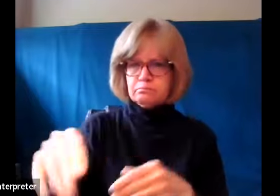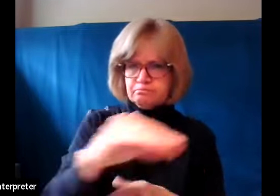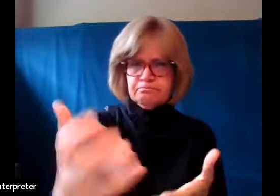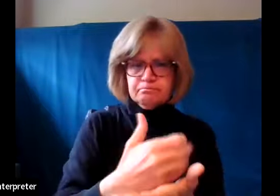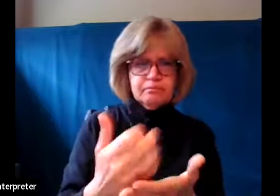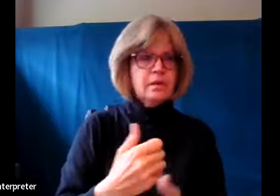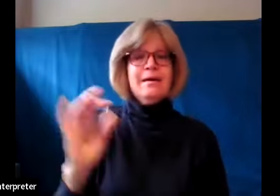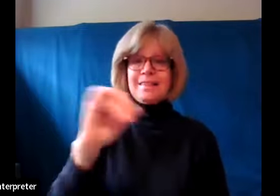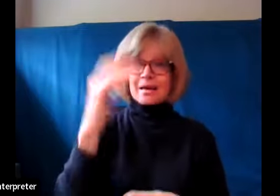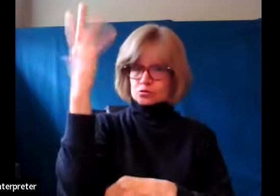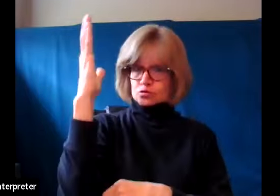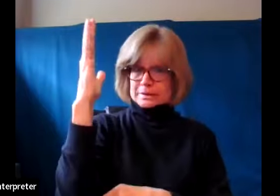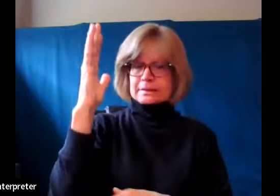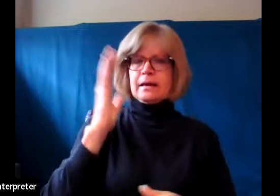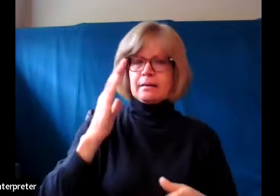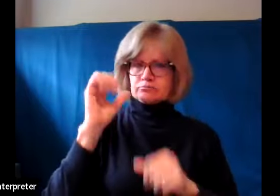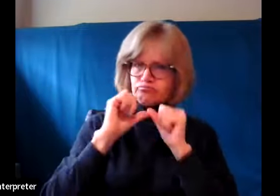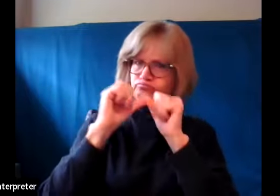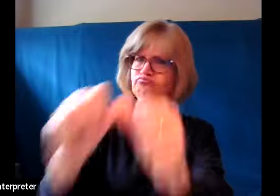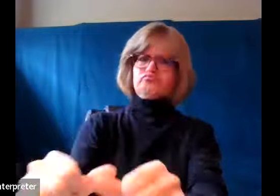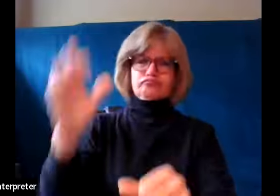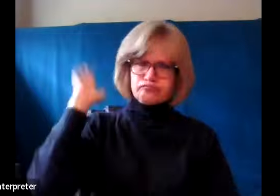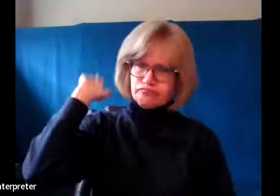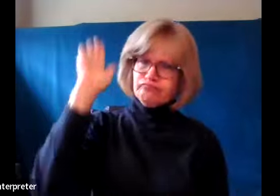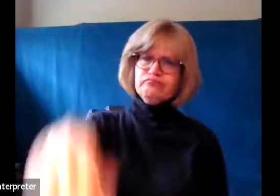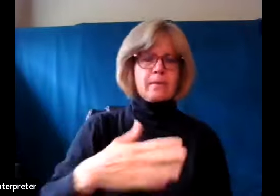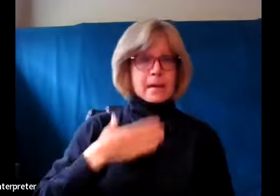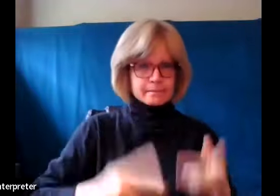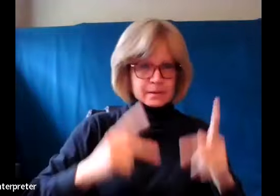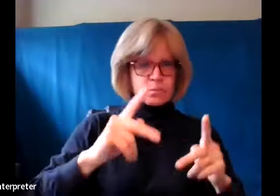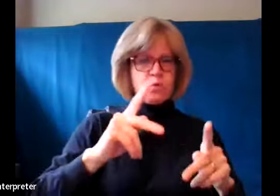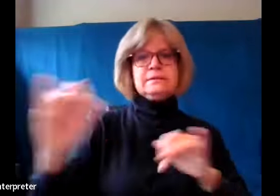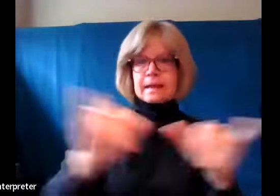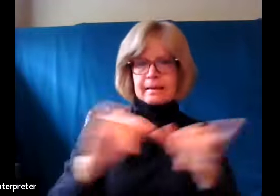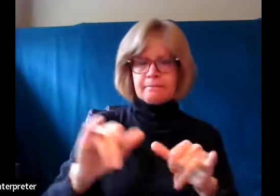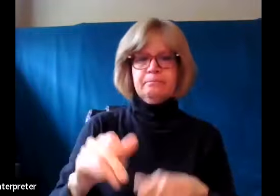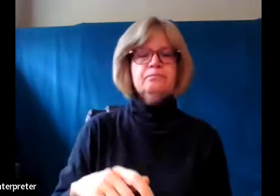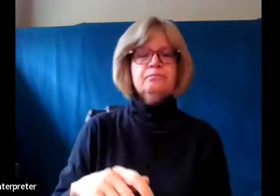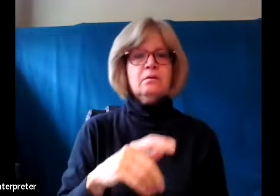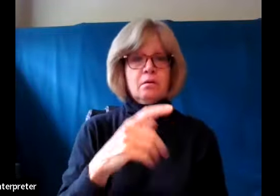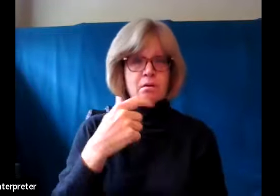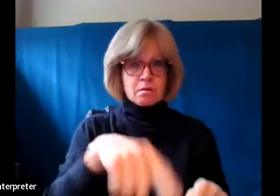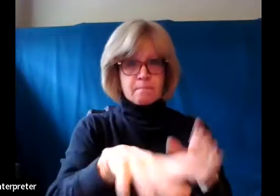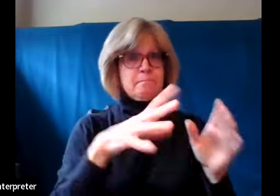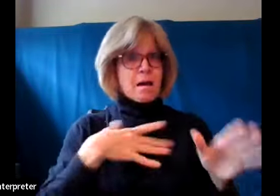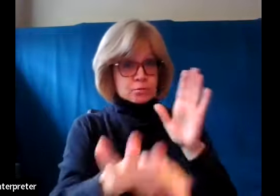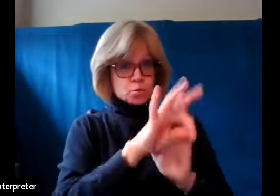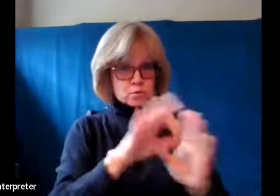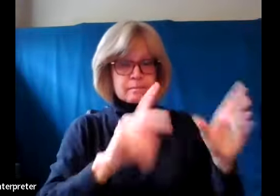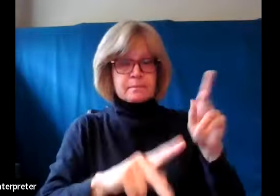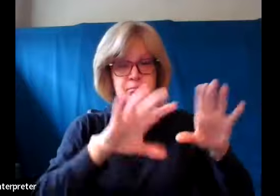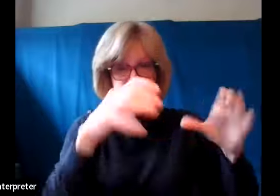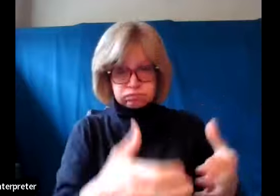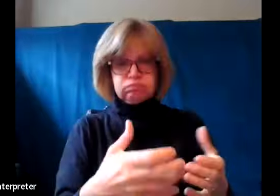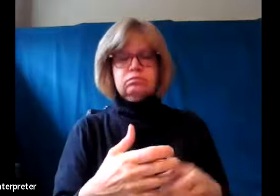people be, and my chosen shall long enjoy the work of their hands. They shall not labor in vain,